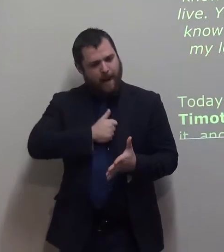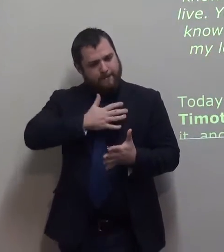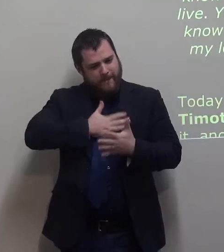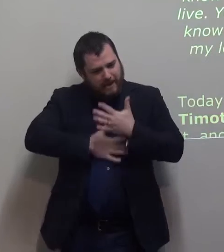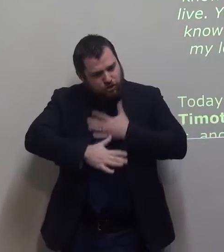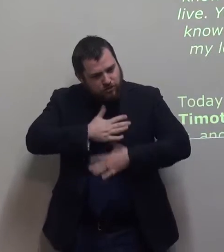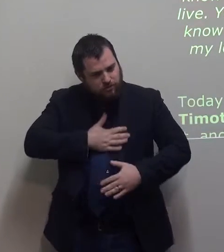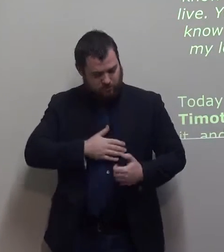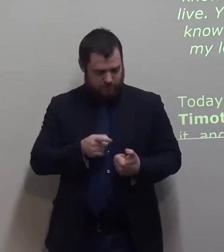love.